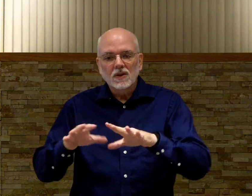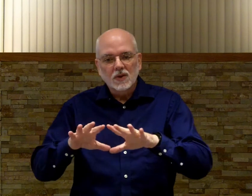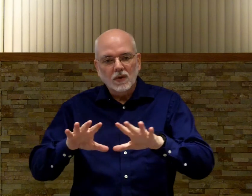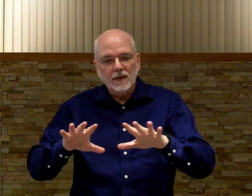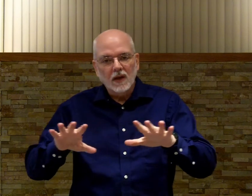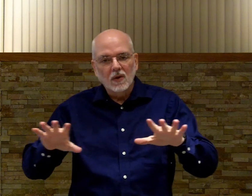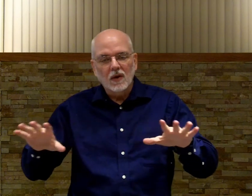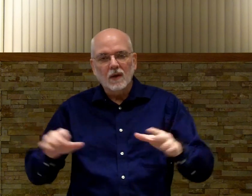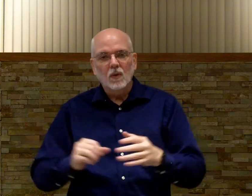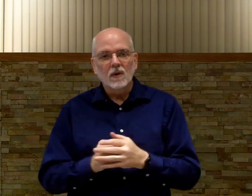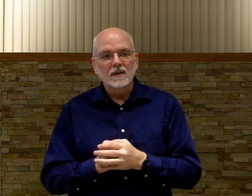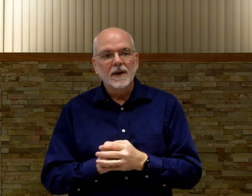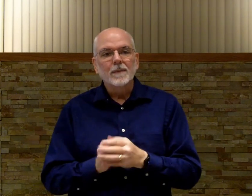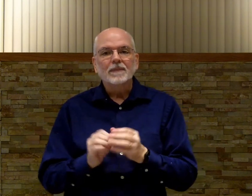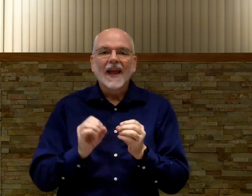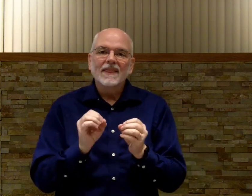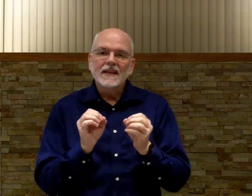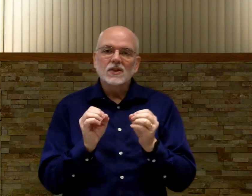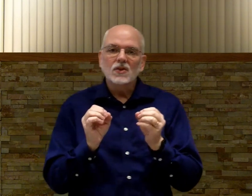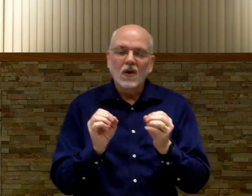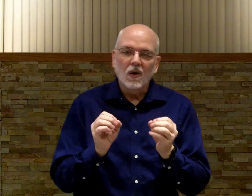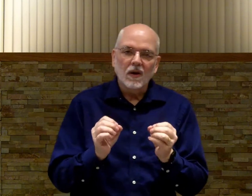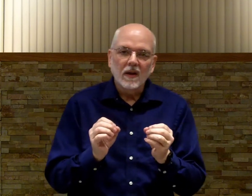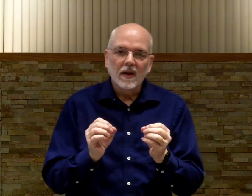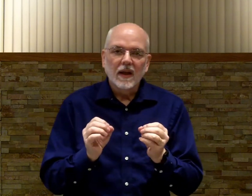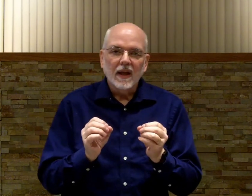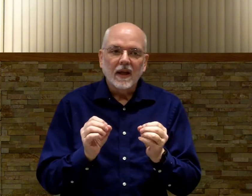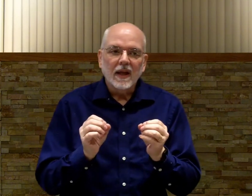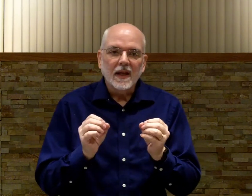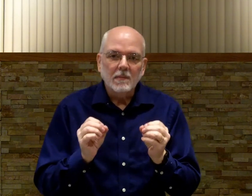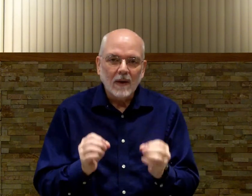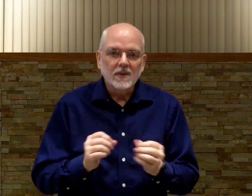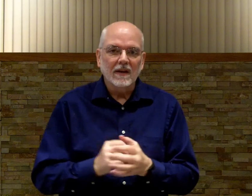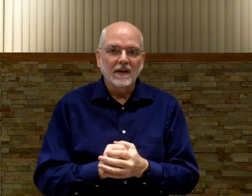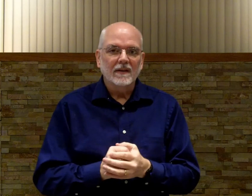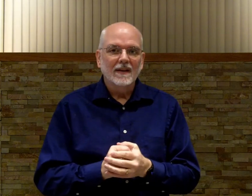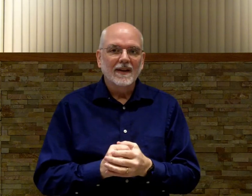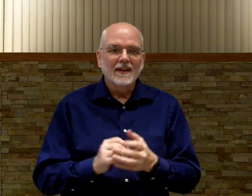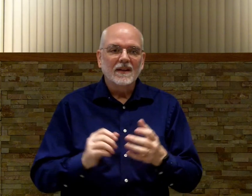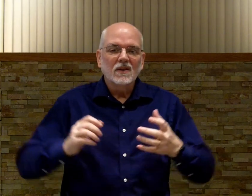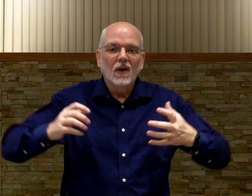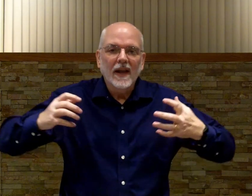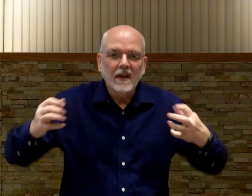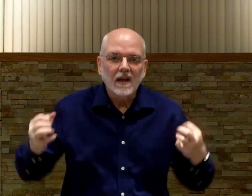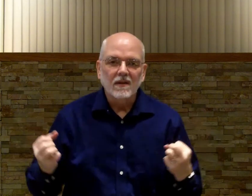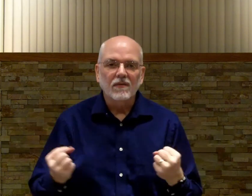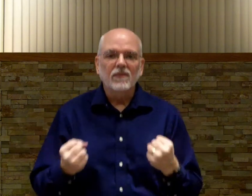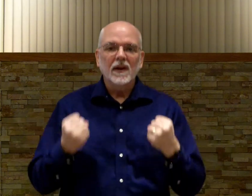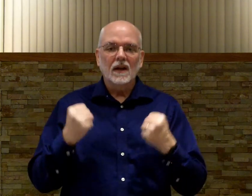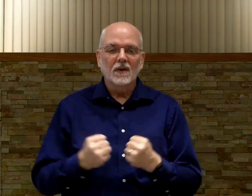So that they look like words. And this song. Is bouncy. This song has got some feeling